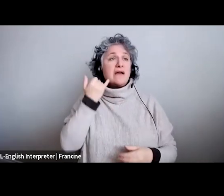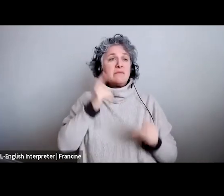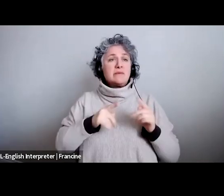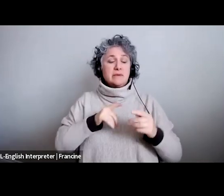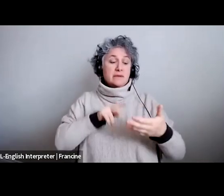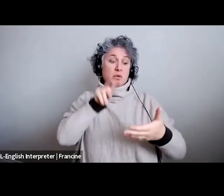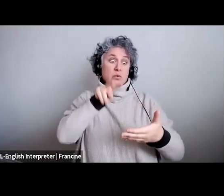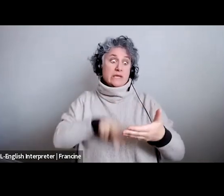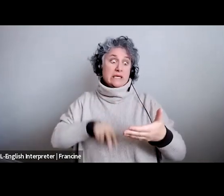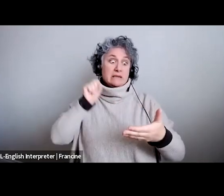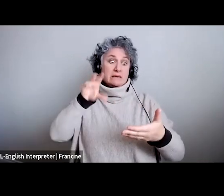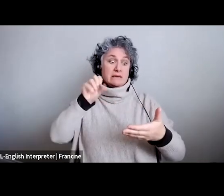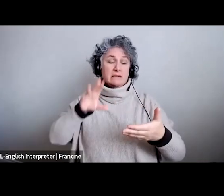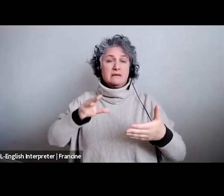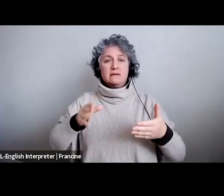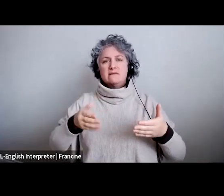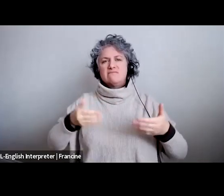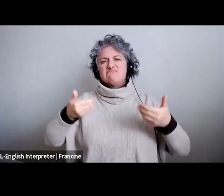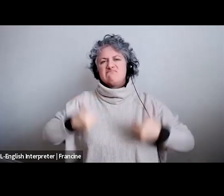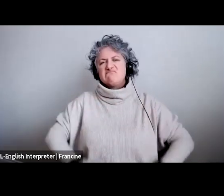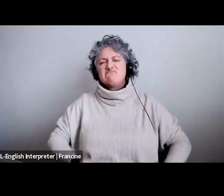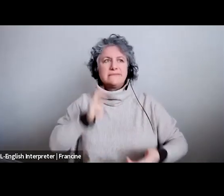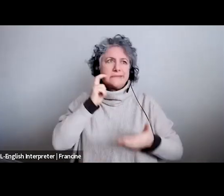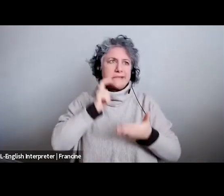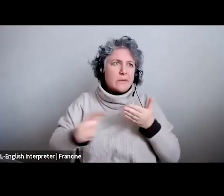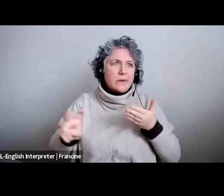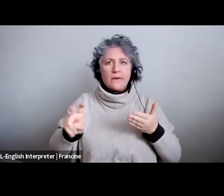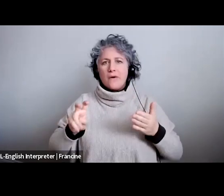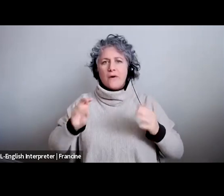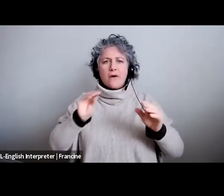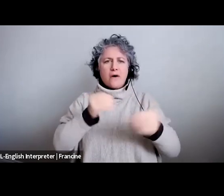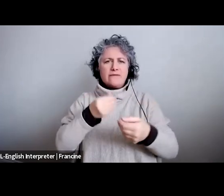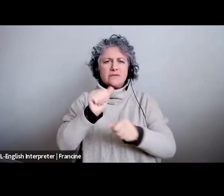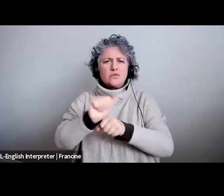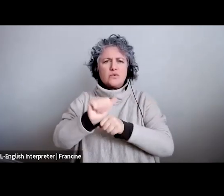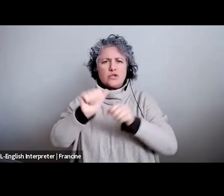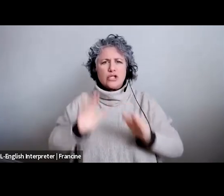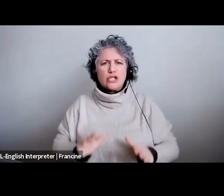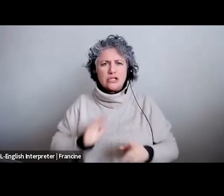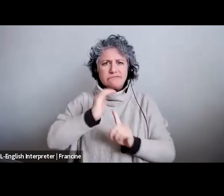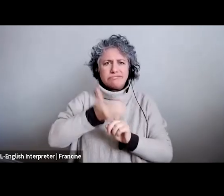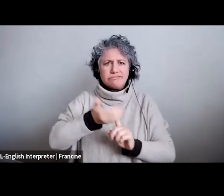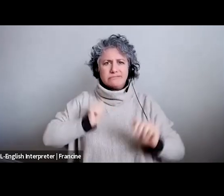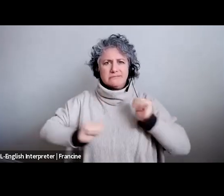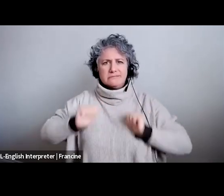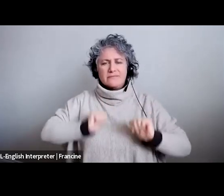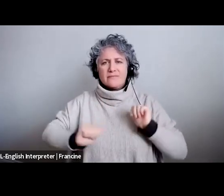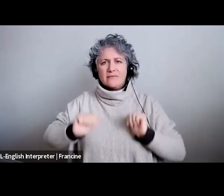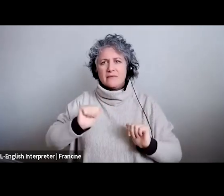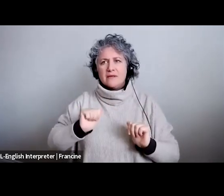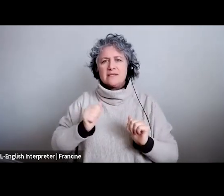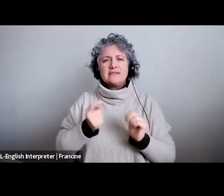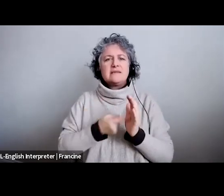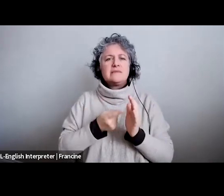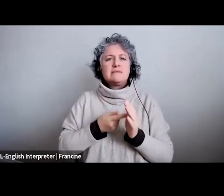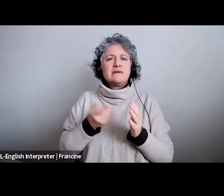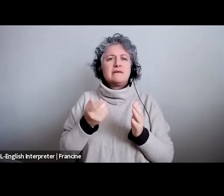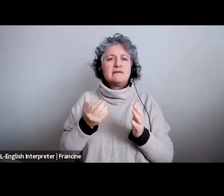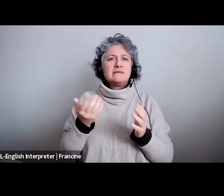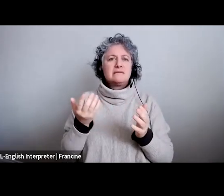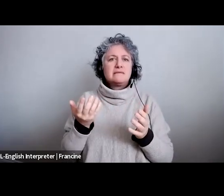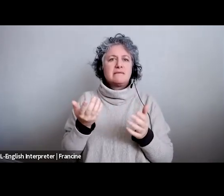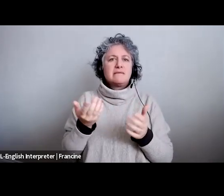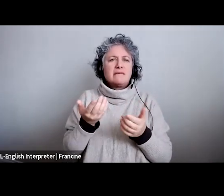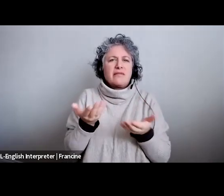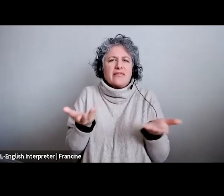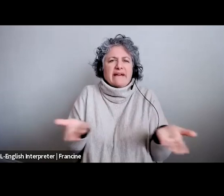playing an office worker secretary or something like that that sometimes having that tangible thing in their hand helps